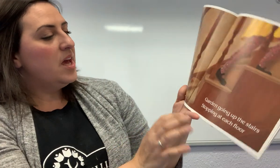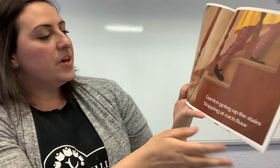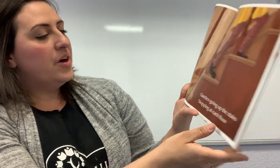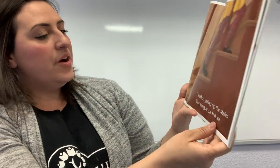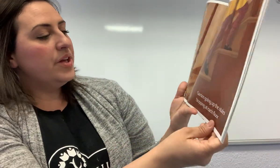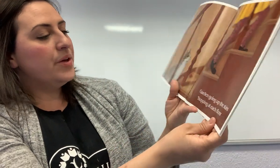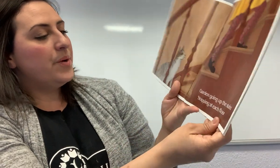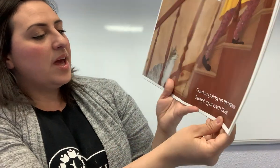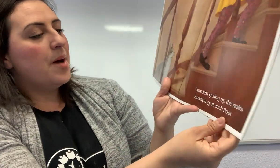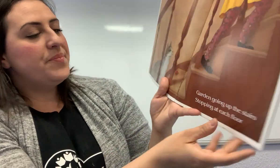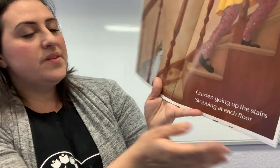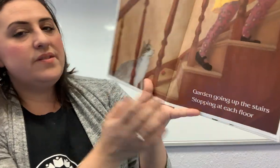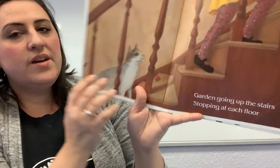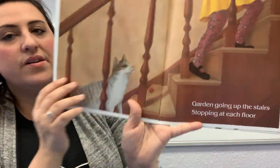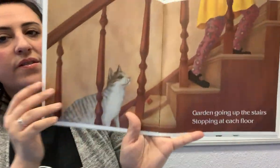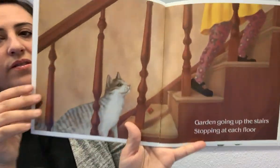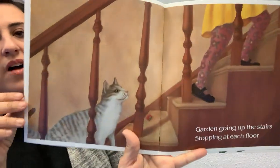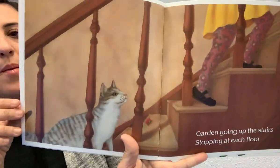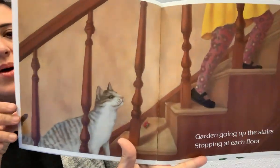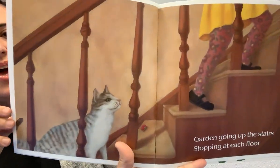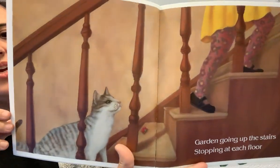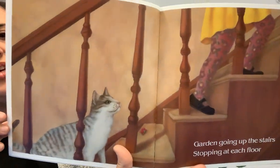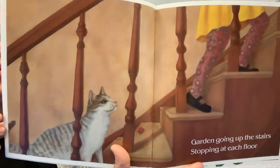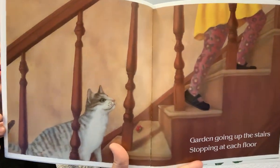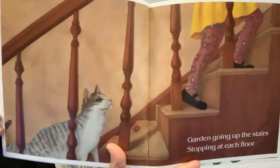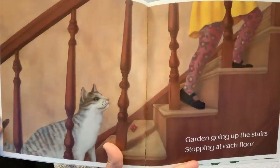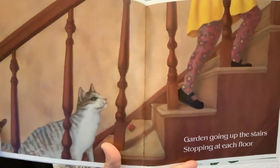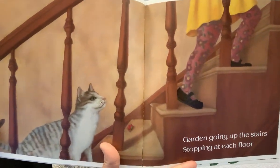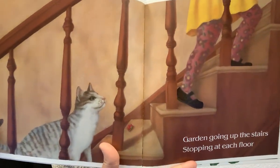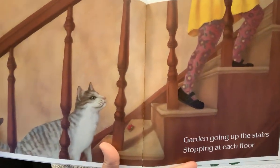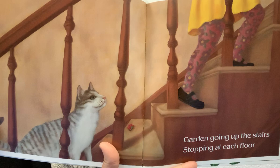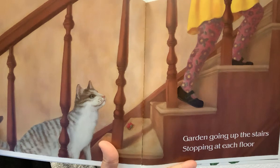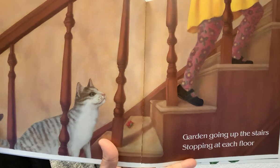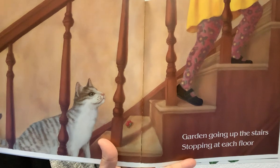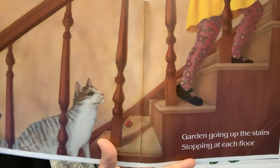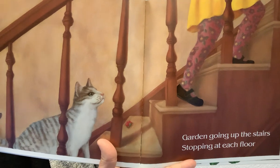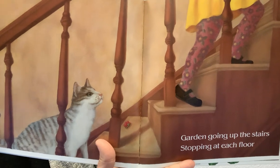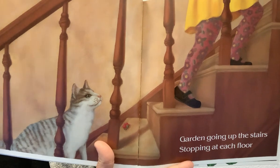Garden going up the stairs. Stop at each place. Each floor.